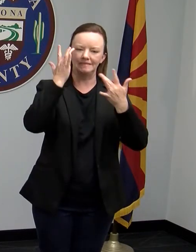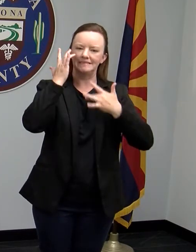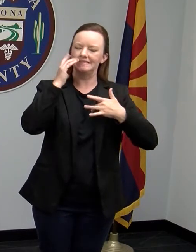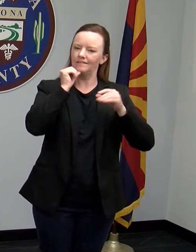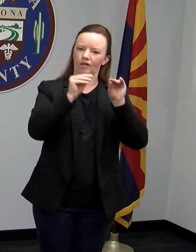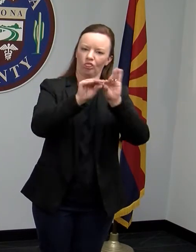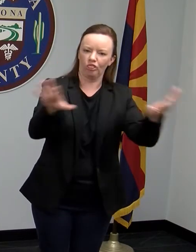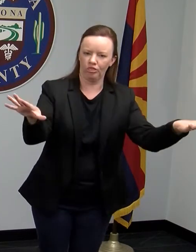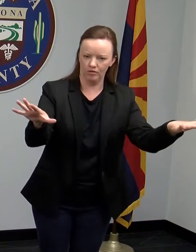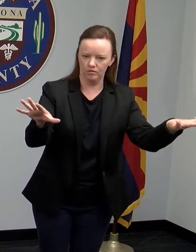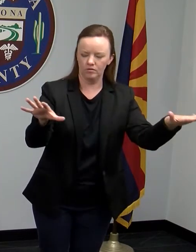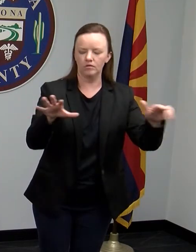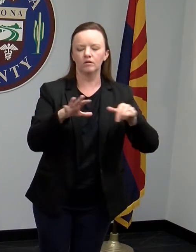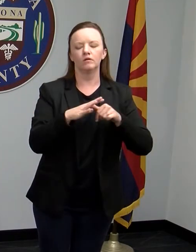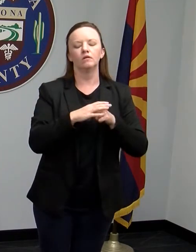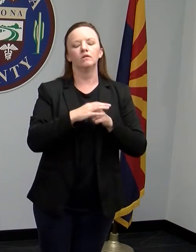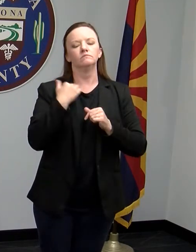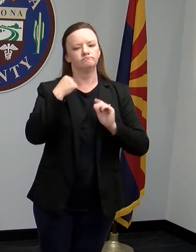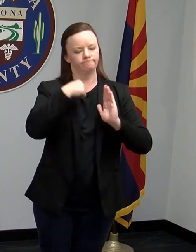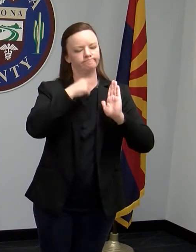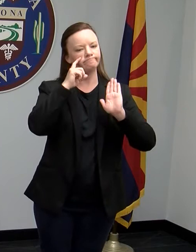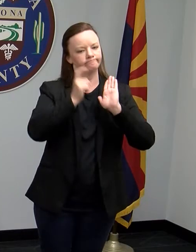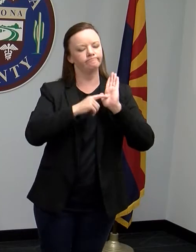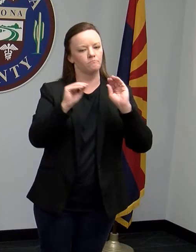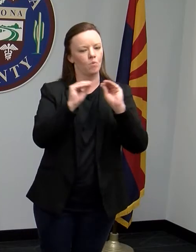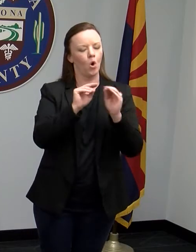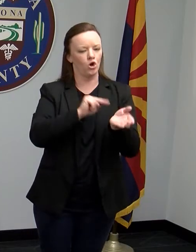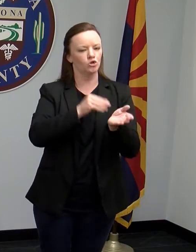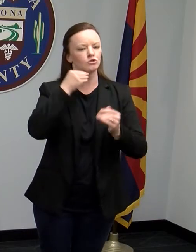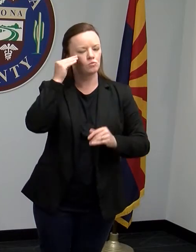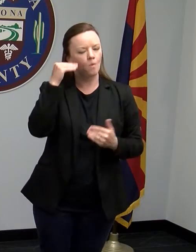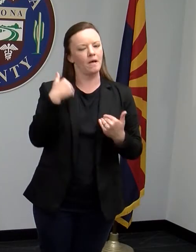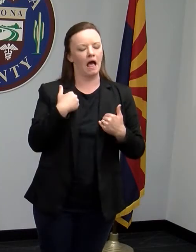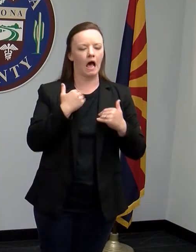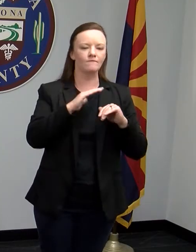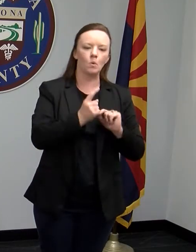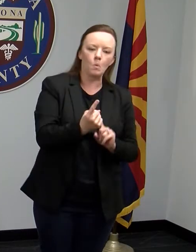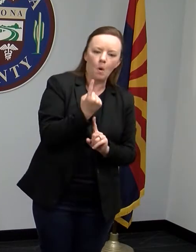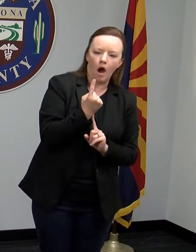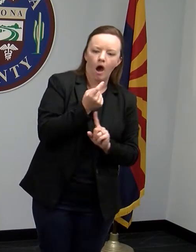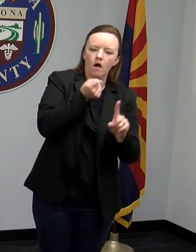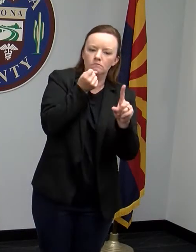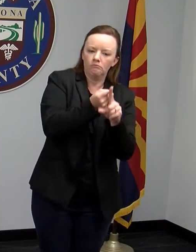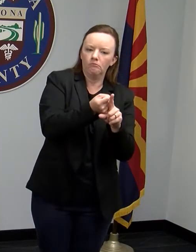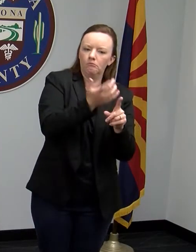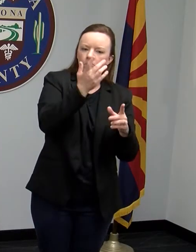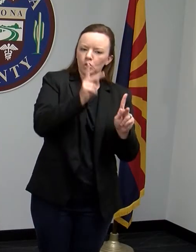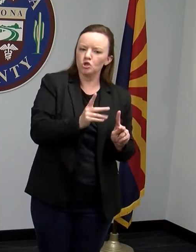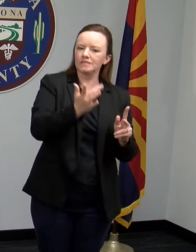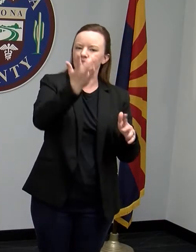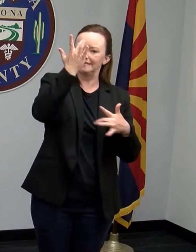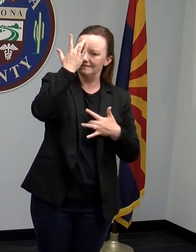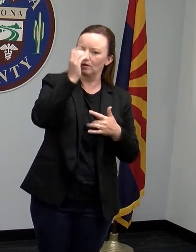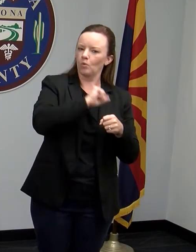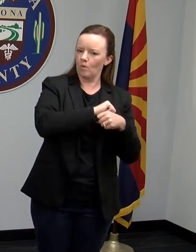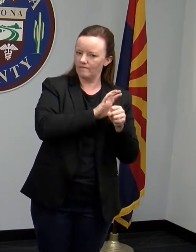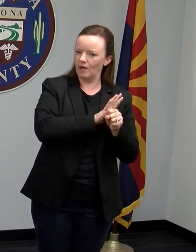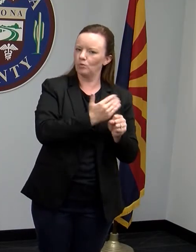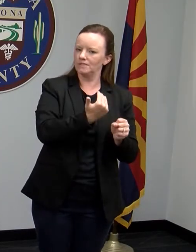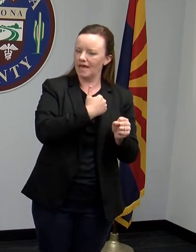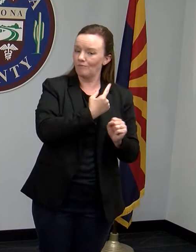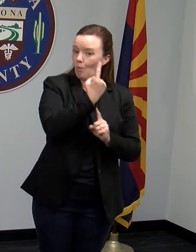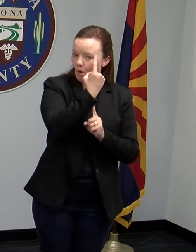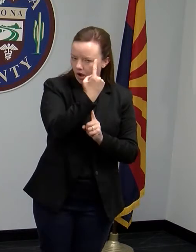more nursing homes that have at least one case of COVID-19, most of our